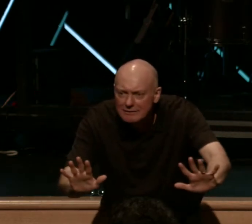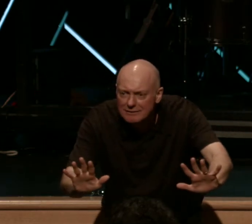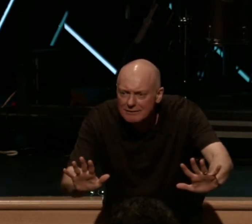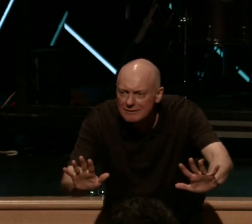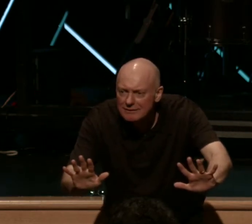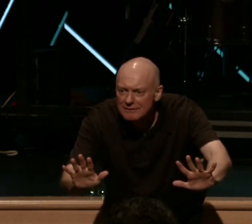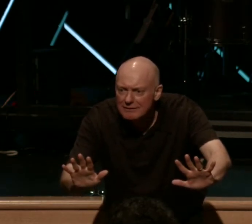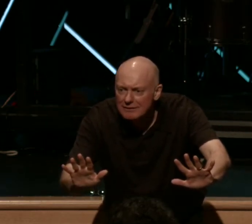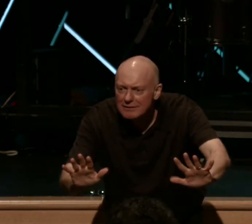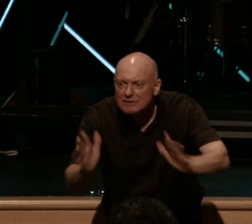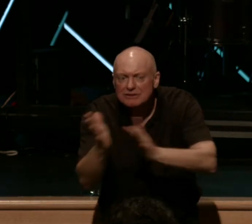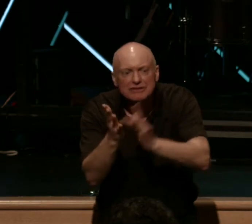And then he says these words.